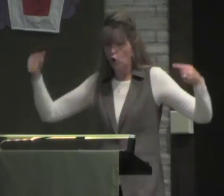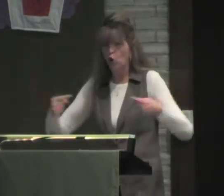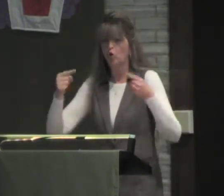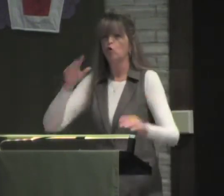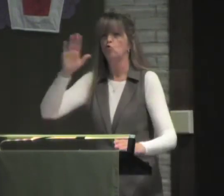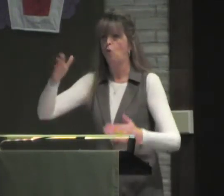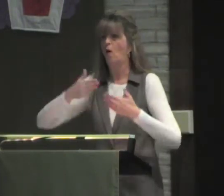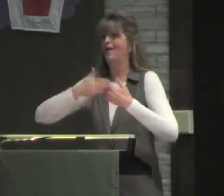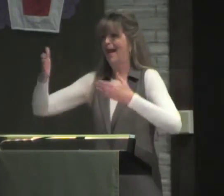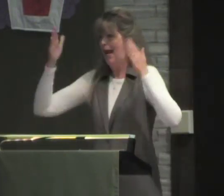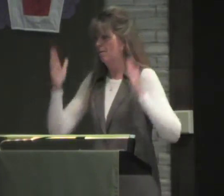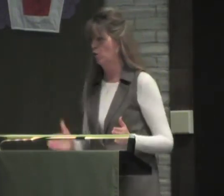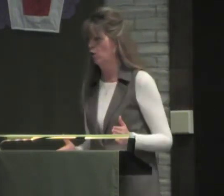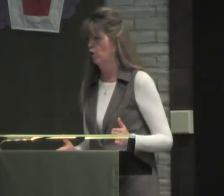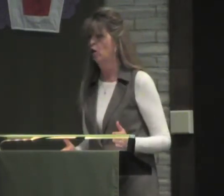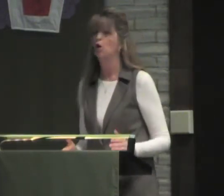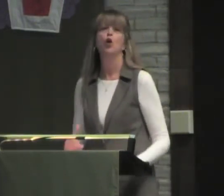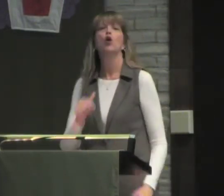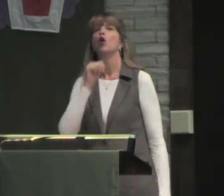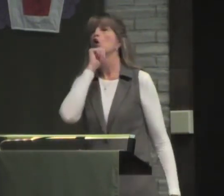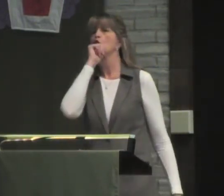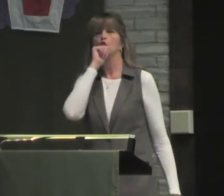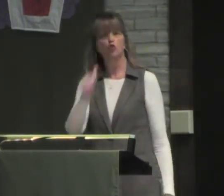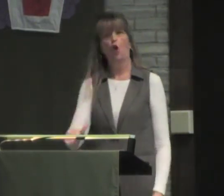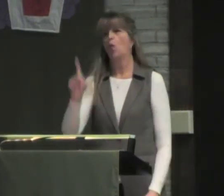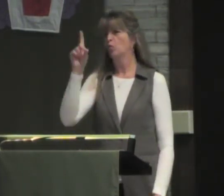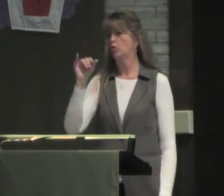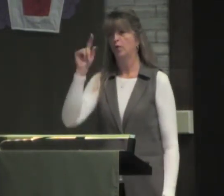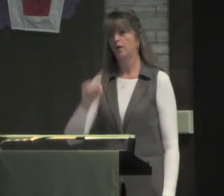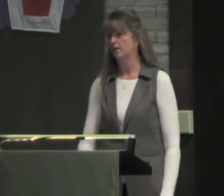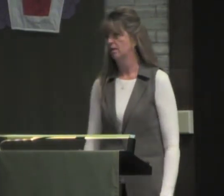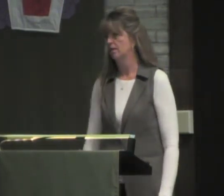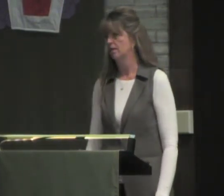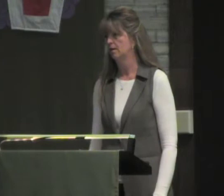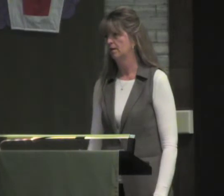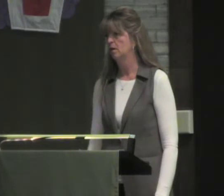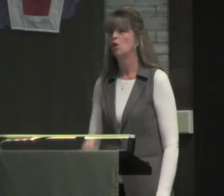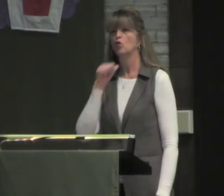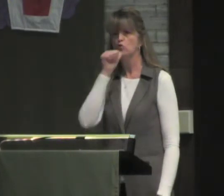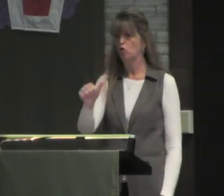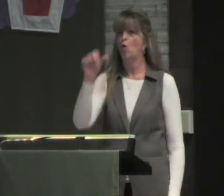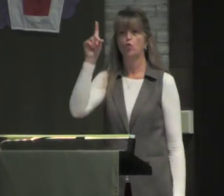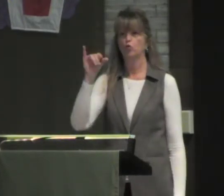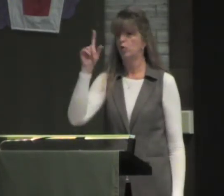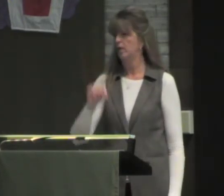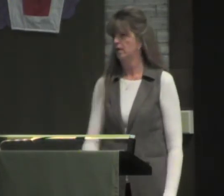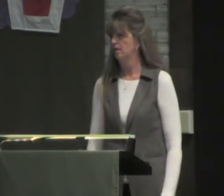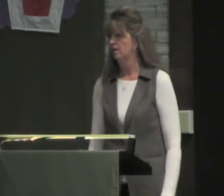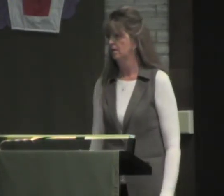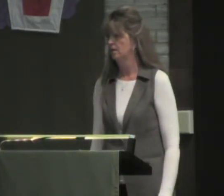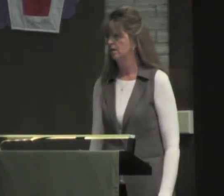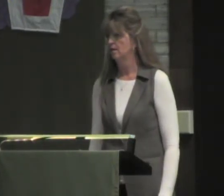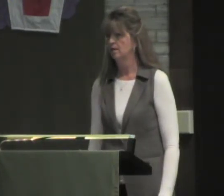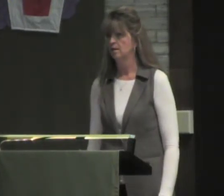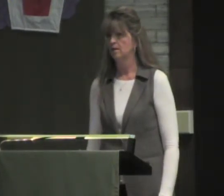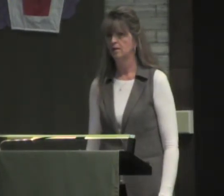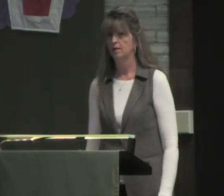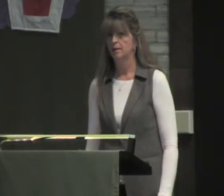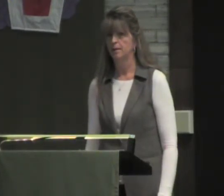If you are ready let me say this again if you're ready to say or do something that will hurt your neighbor don't